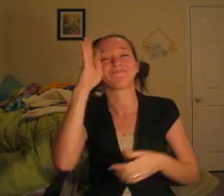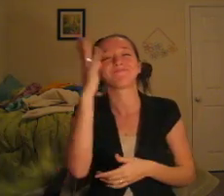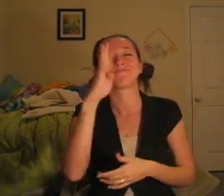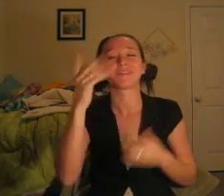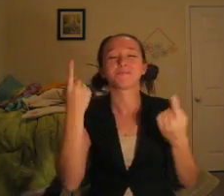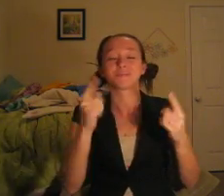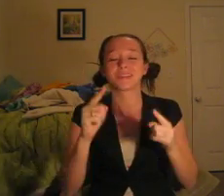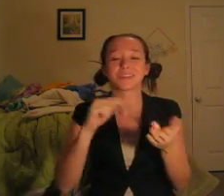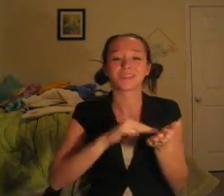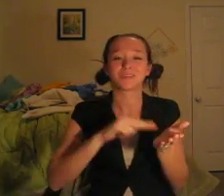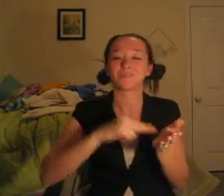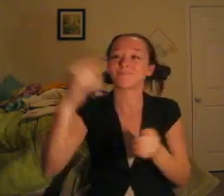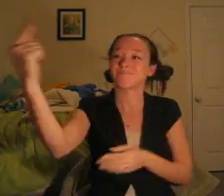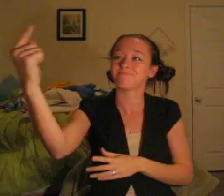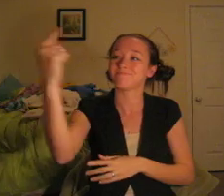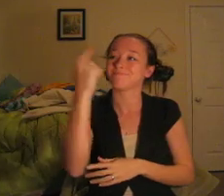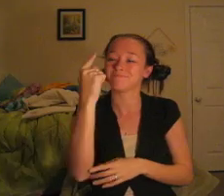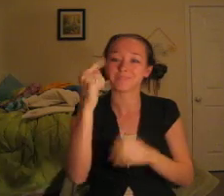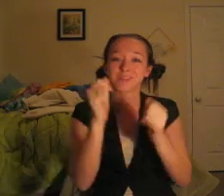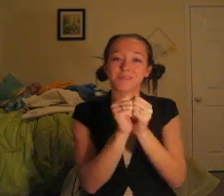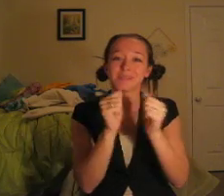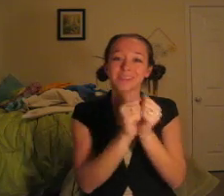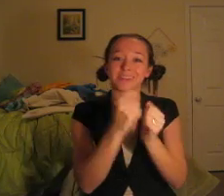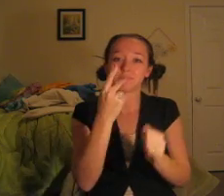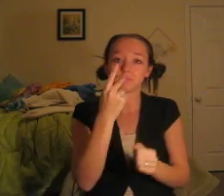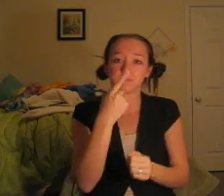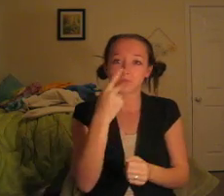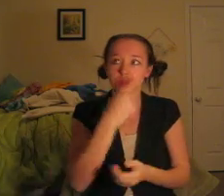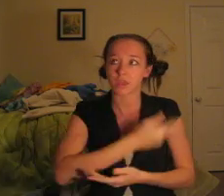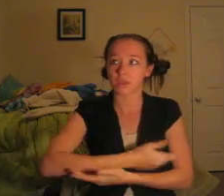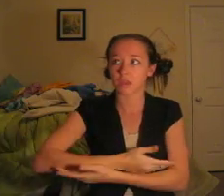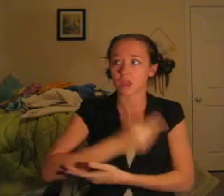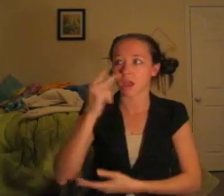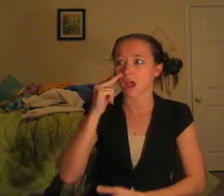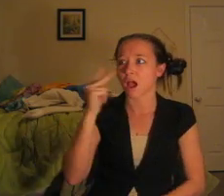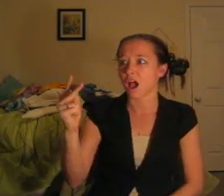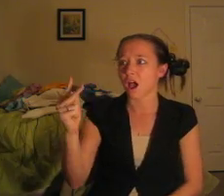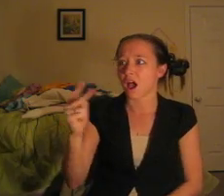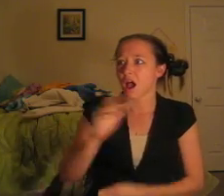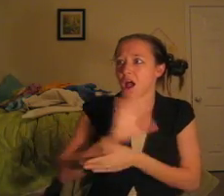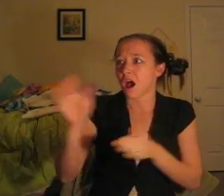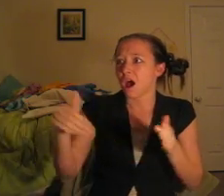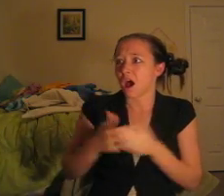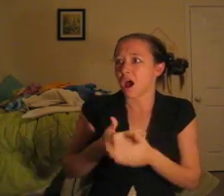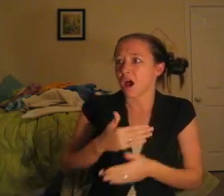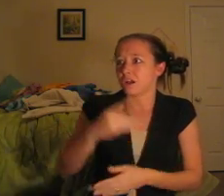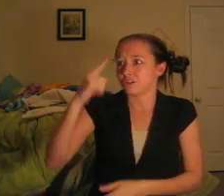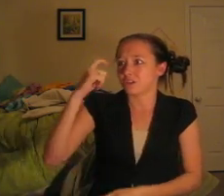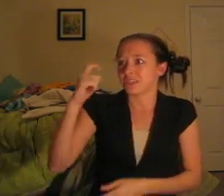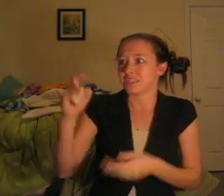When the nurse came in with a little pink blanket All those big dreams